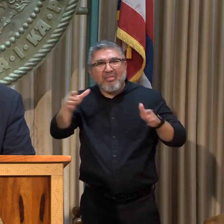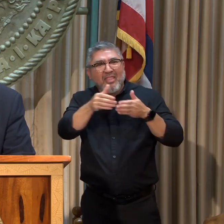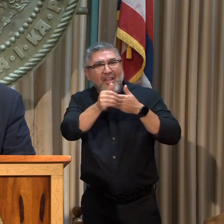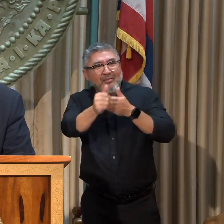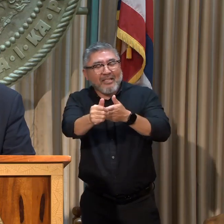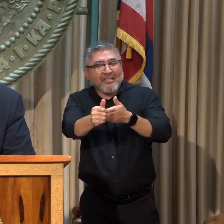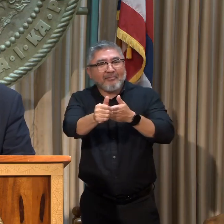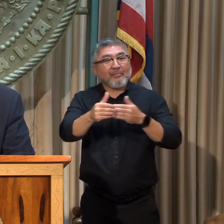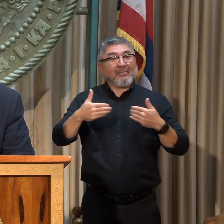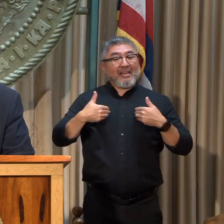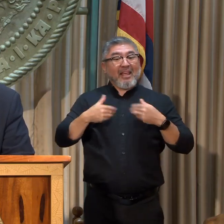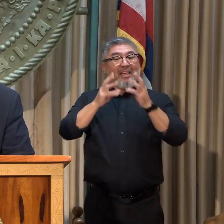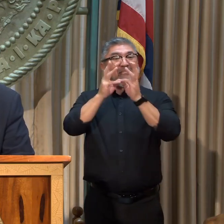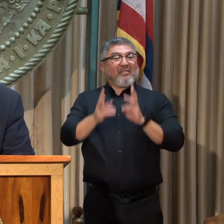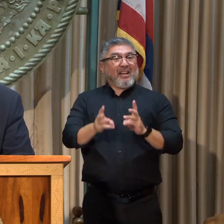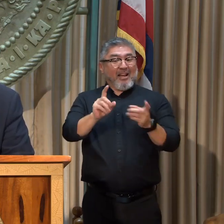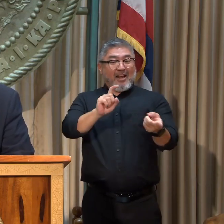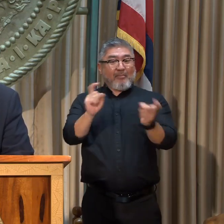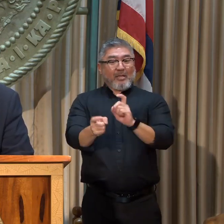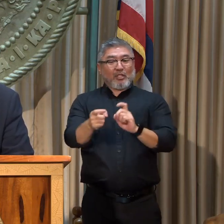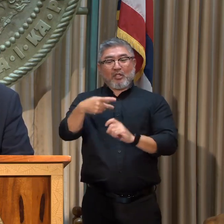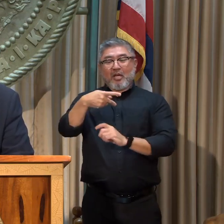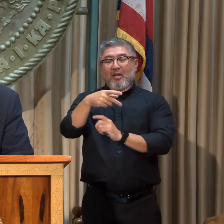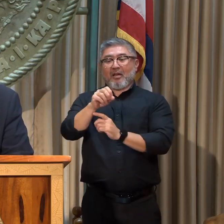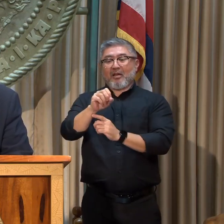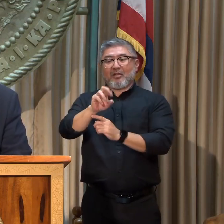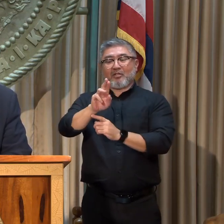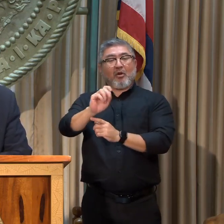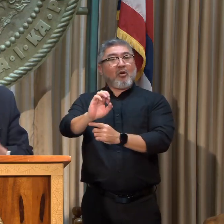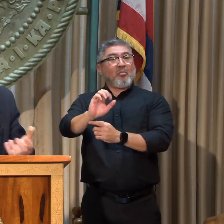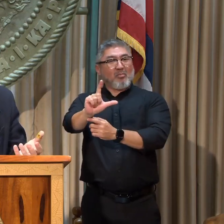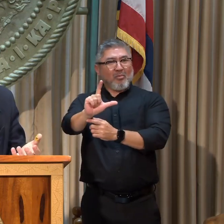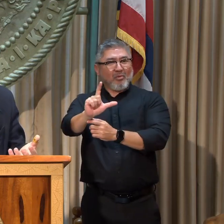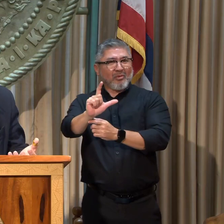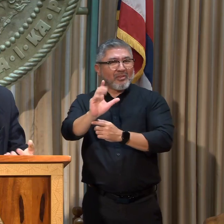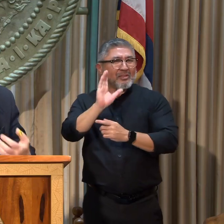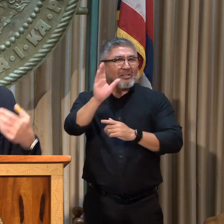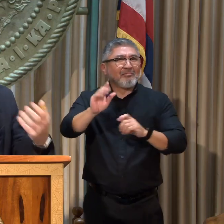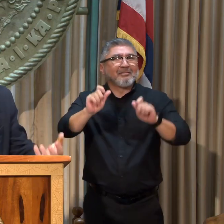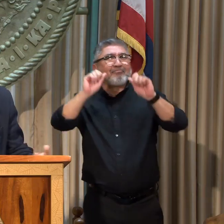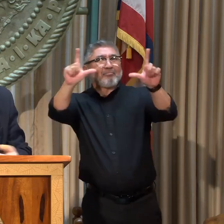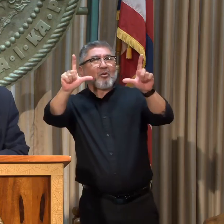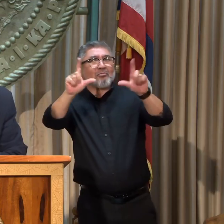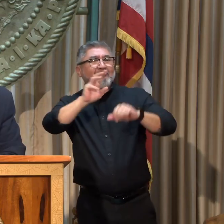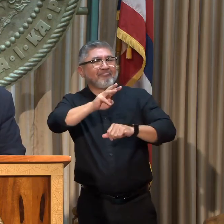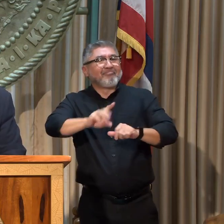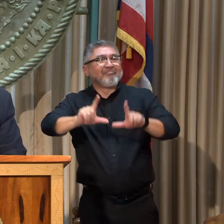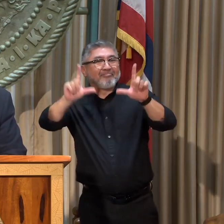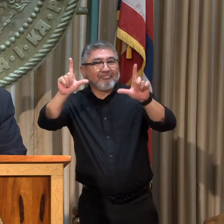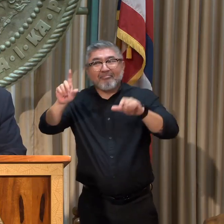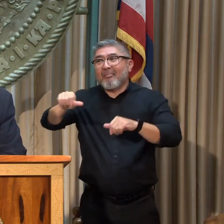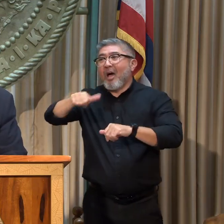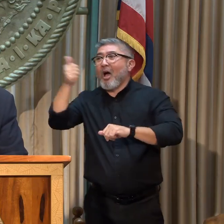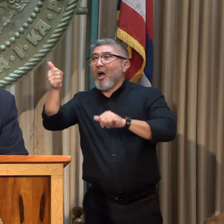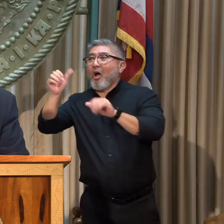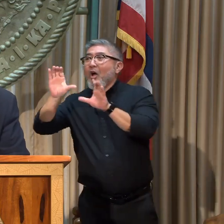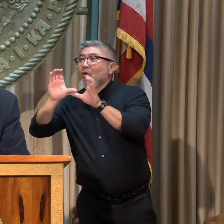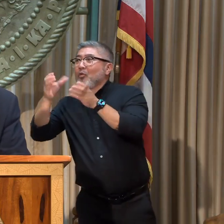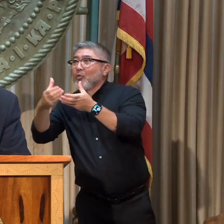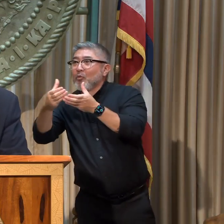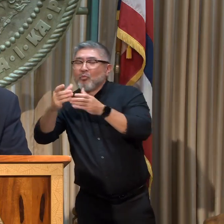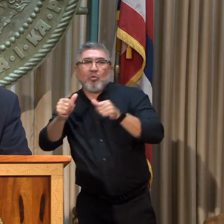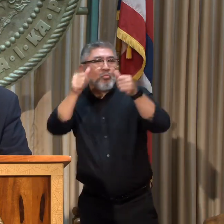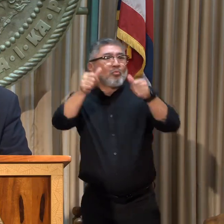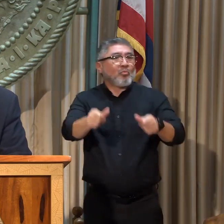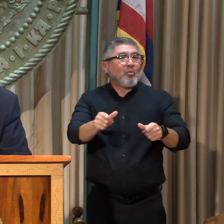portal where we will put information, and we will honor those who have been a part of this process to put their materials there, too, climate.hawaii